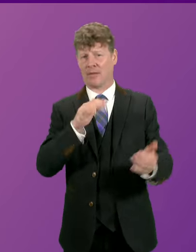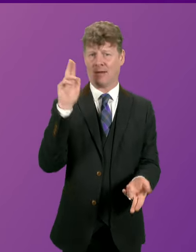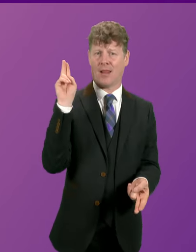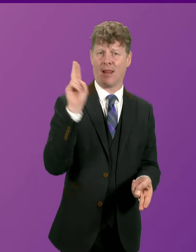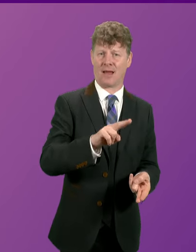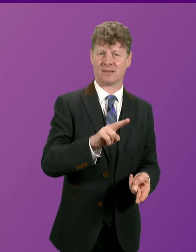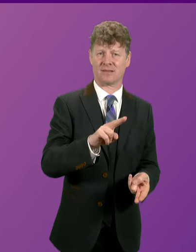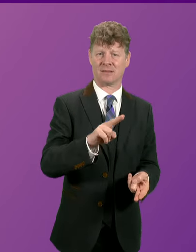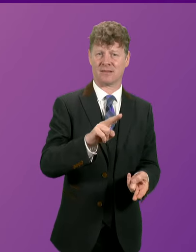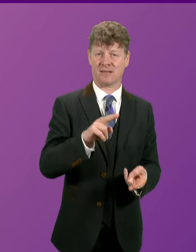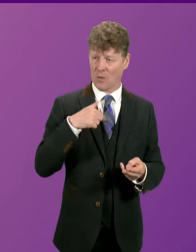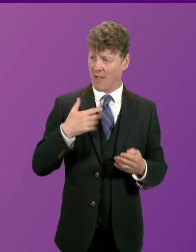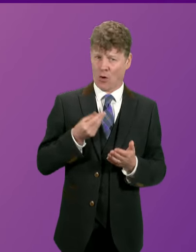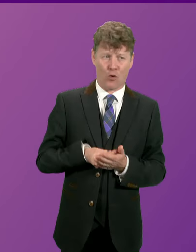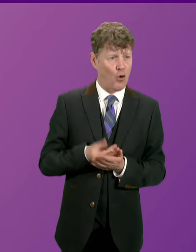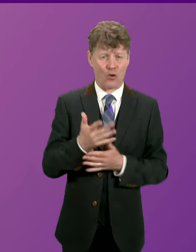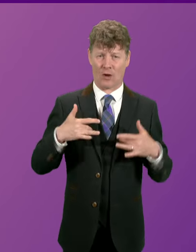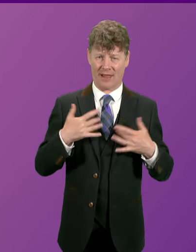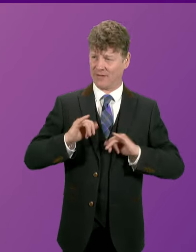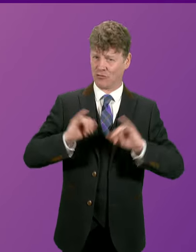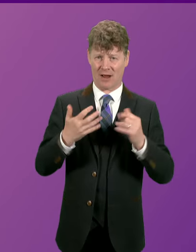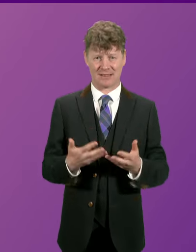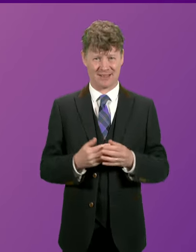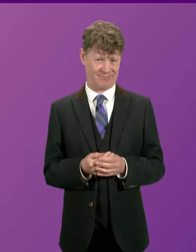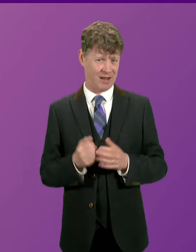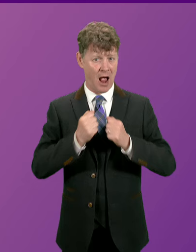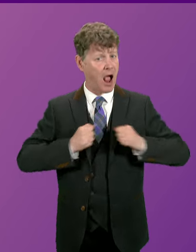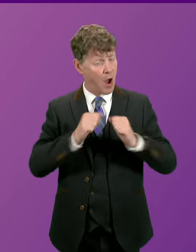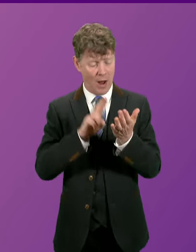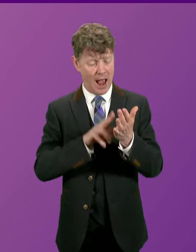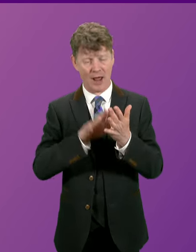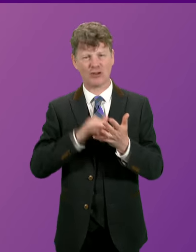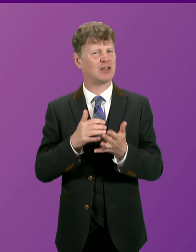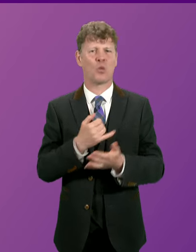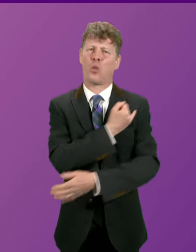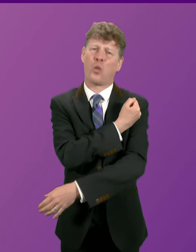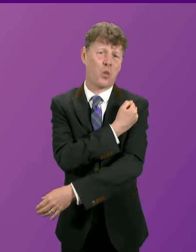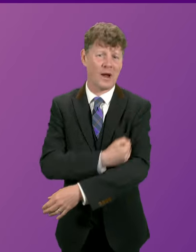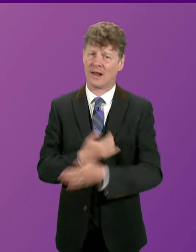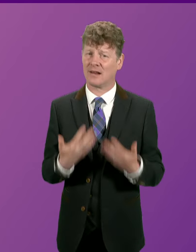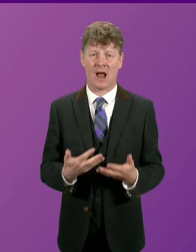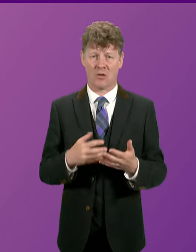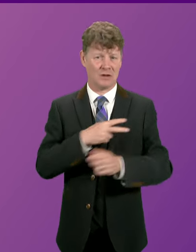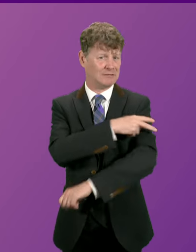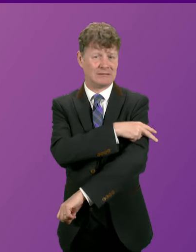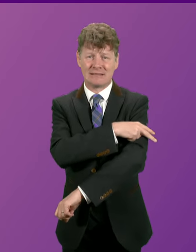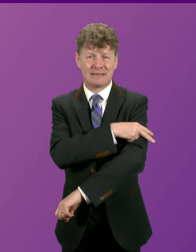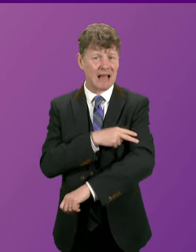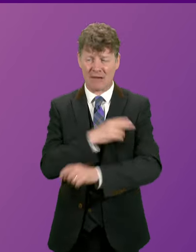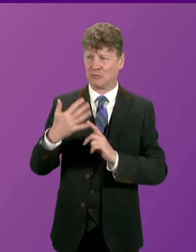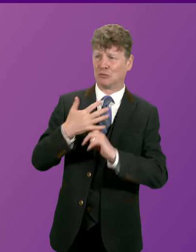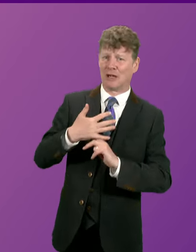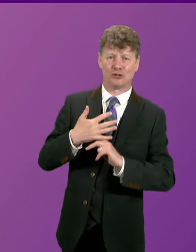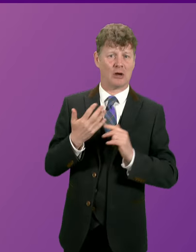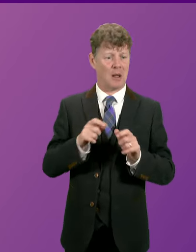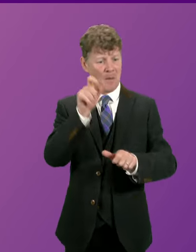middle of a cost-of-living crisis. Now, our NHS is weaker than ever. Staff are under unbearable pressure and patients are